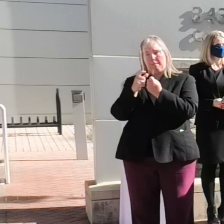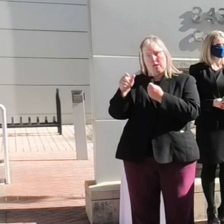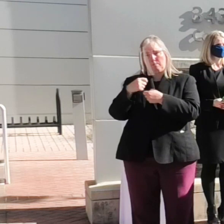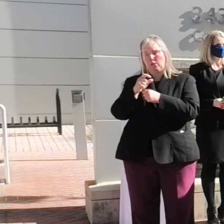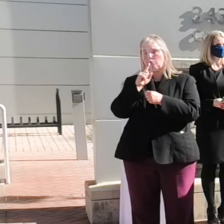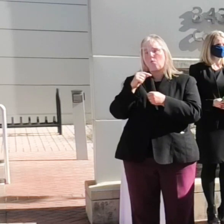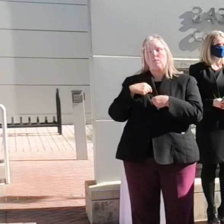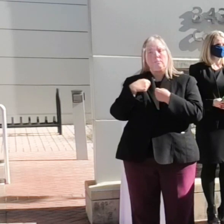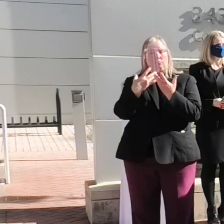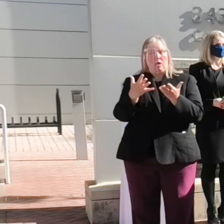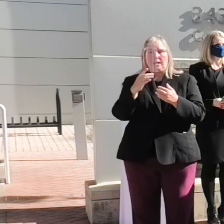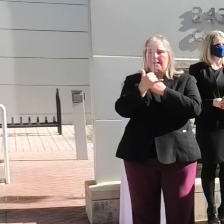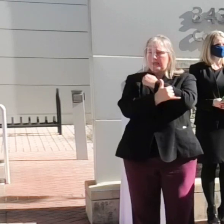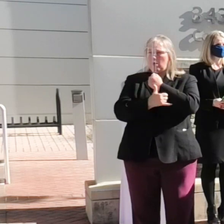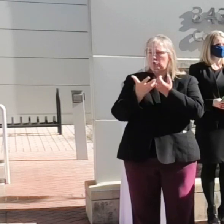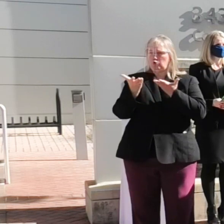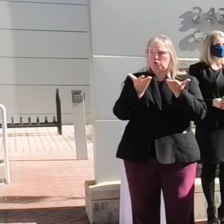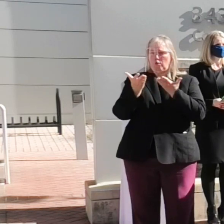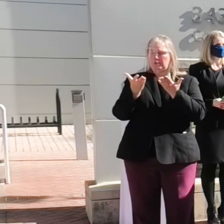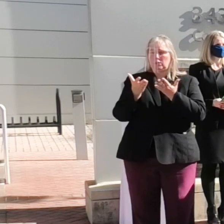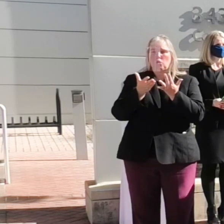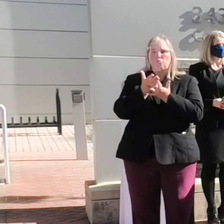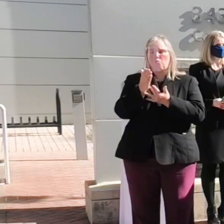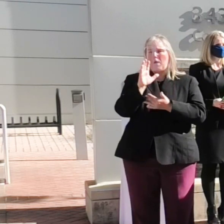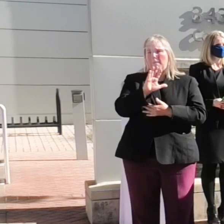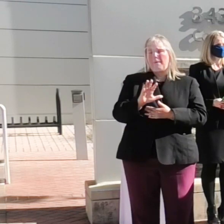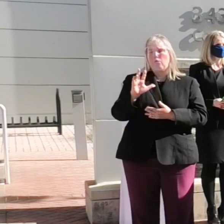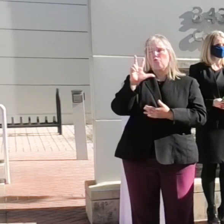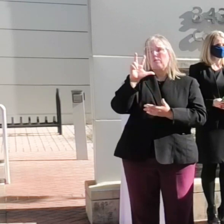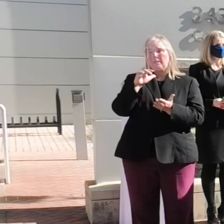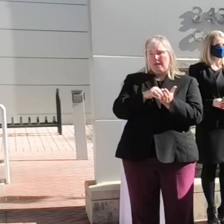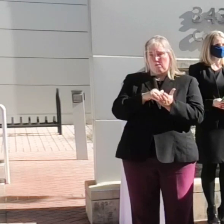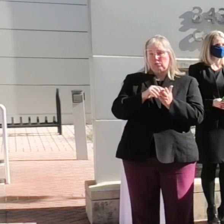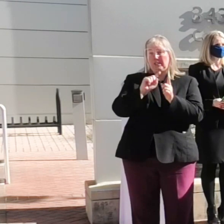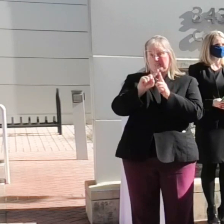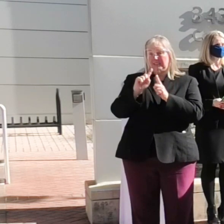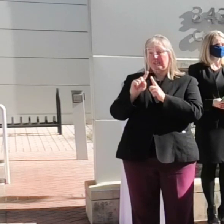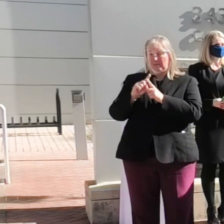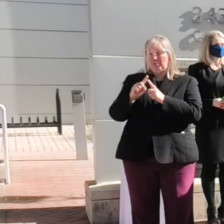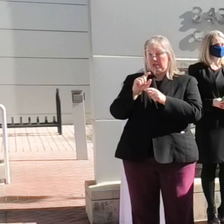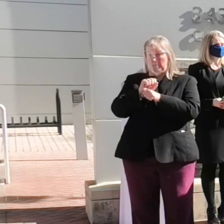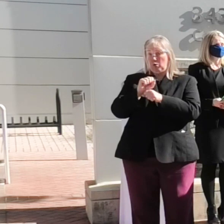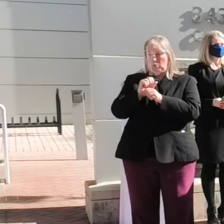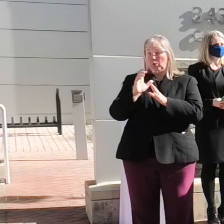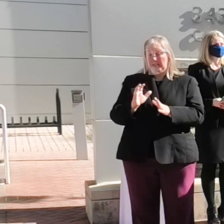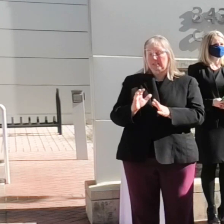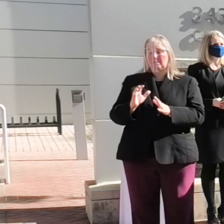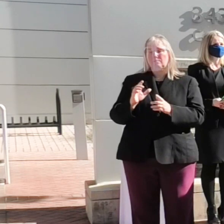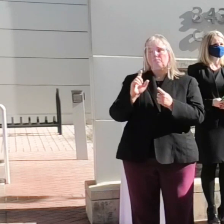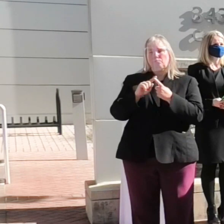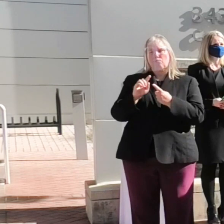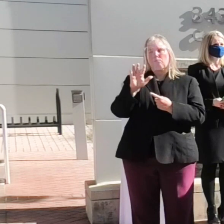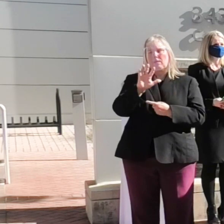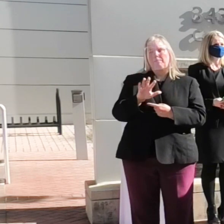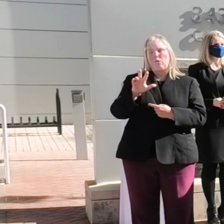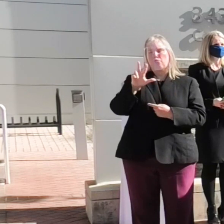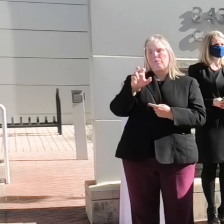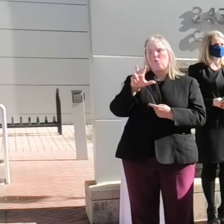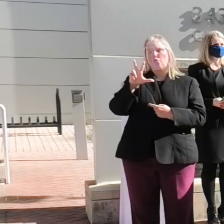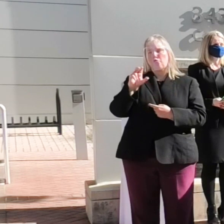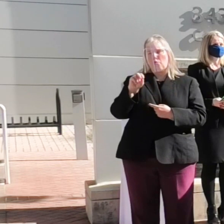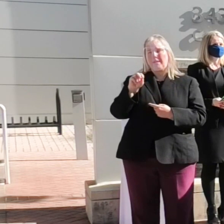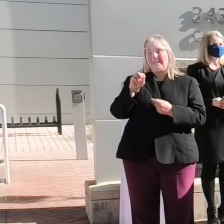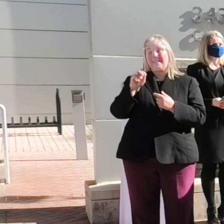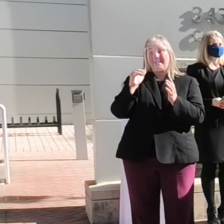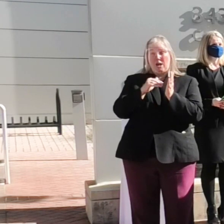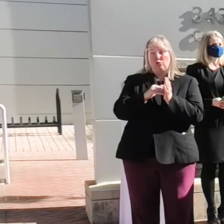our county services through about 3,000 county employees to our about 330,000